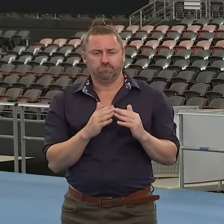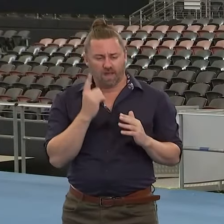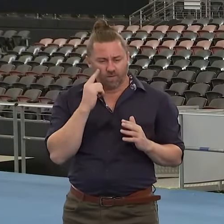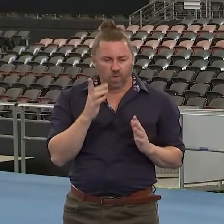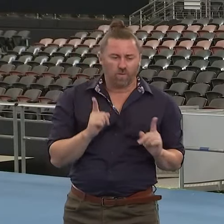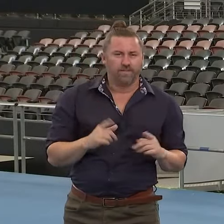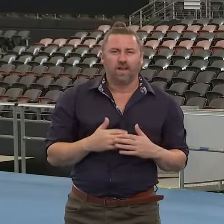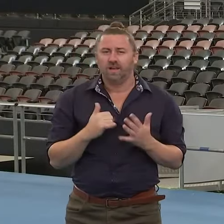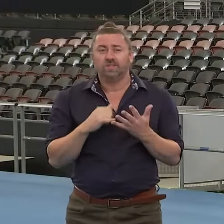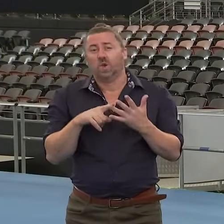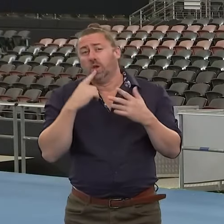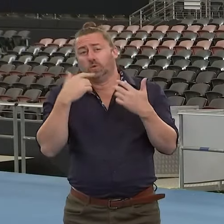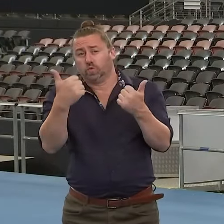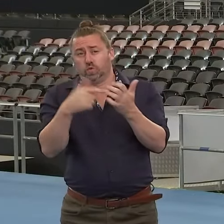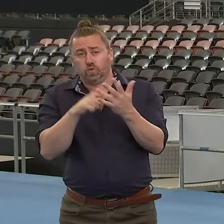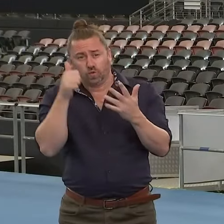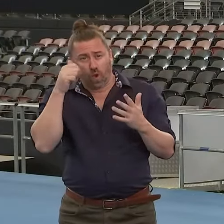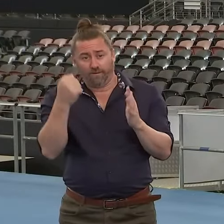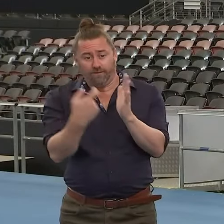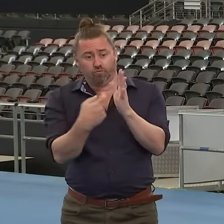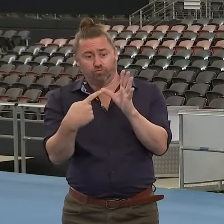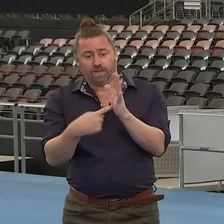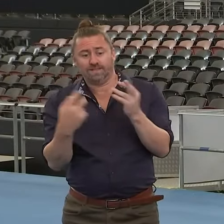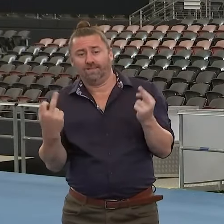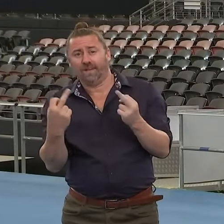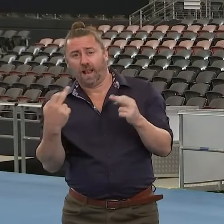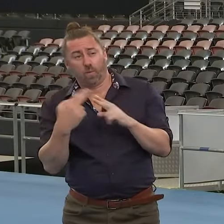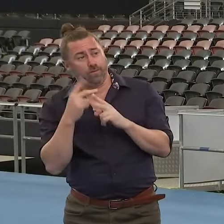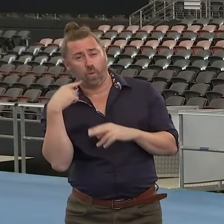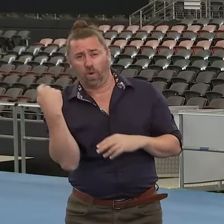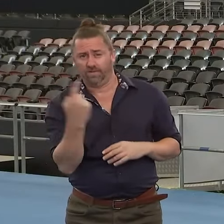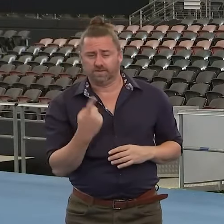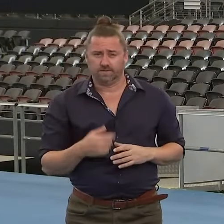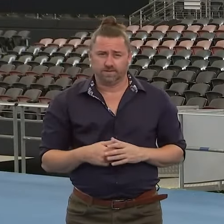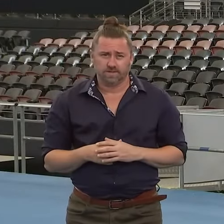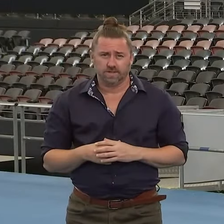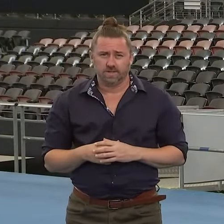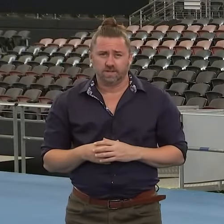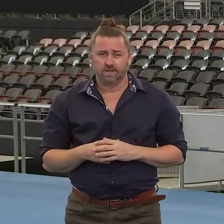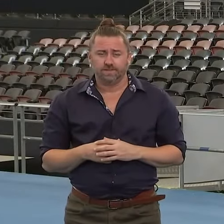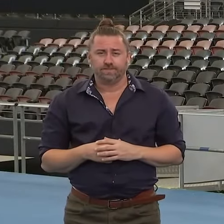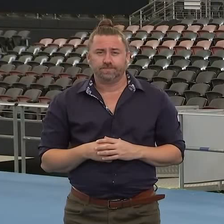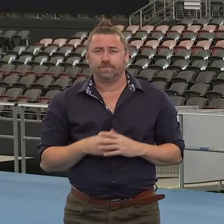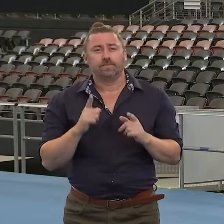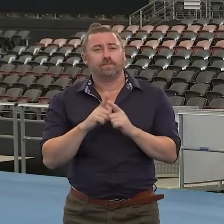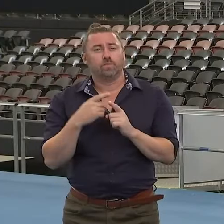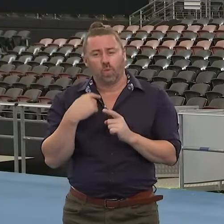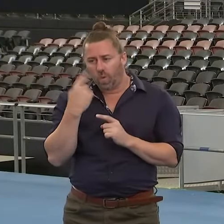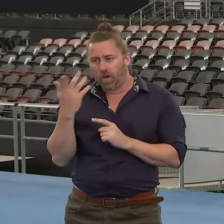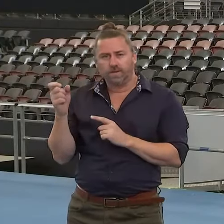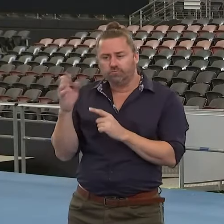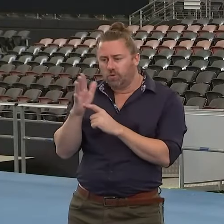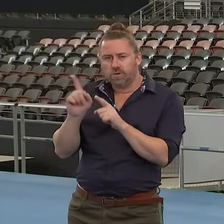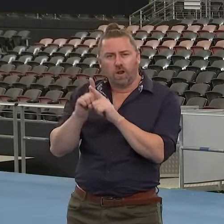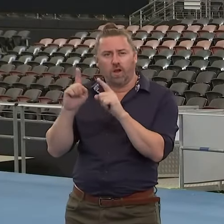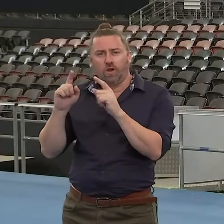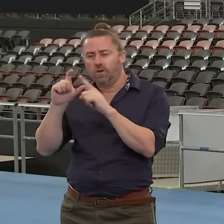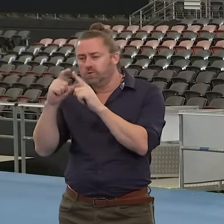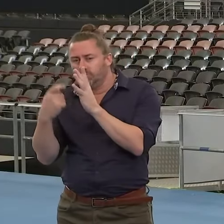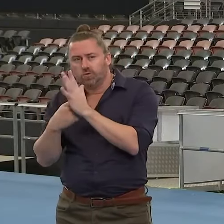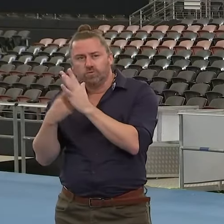the teacher or, of course, students. So they will get priority. Just as we've given priority to other groups,